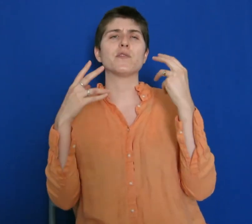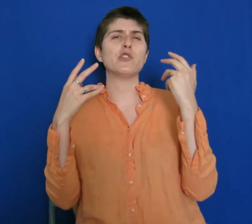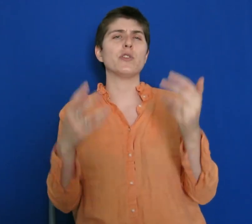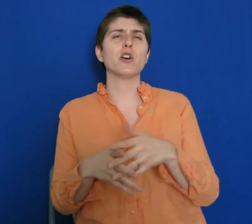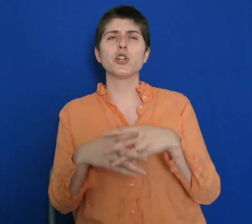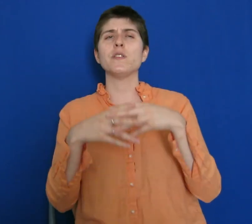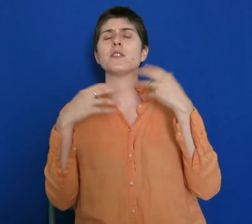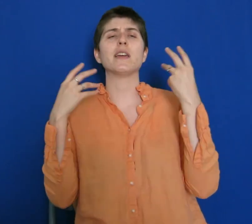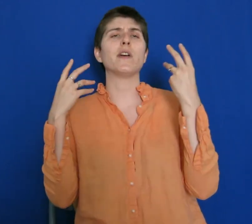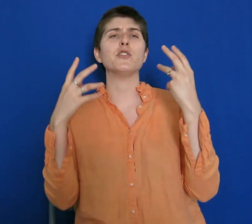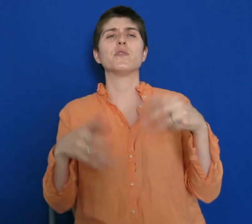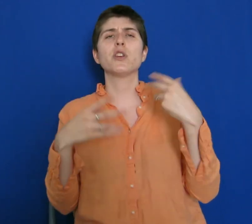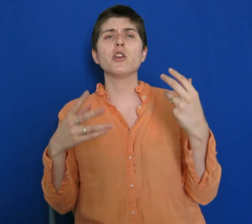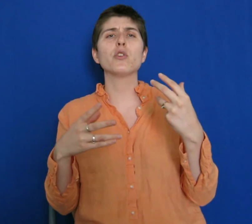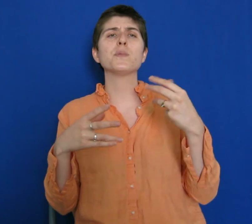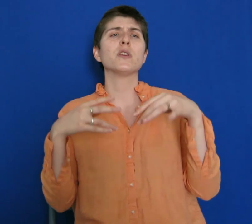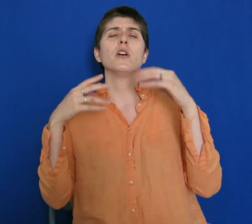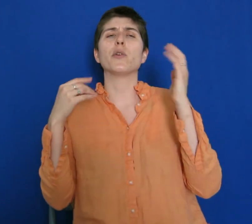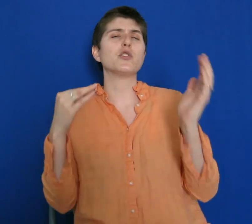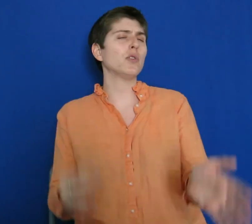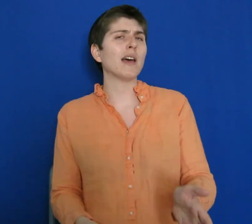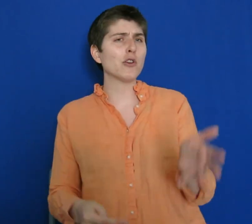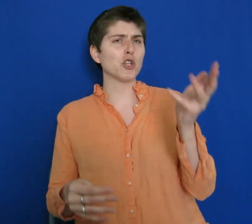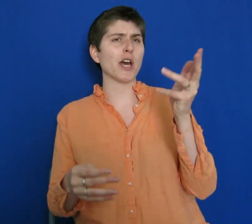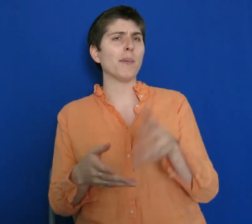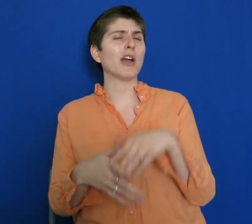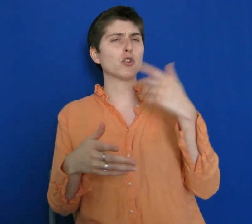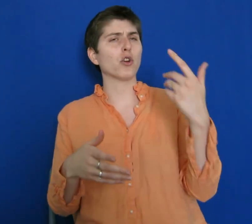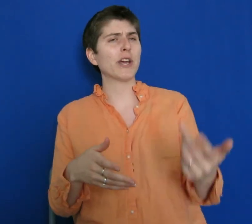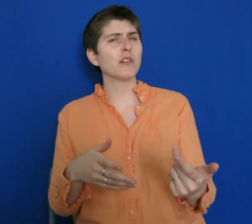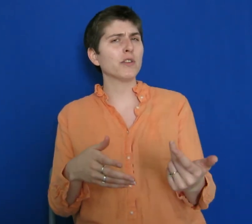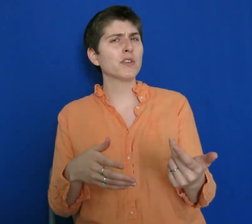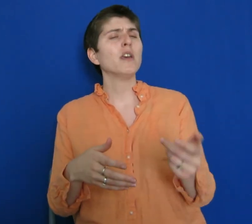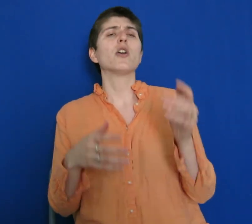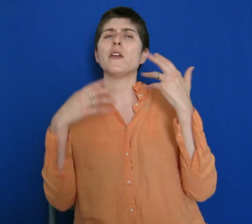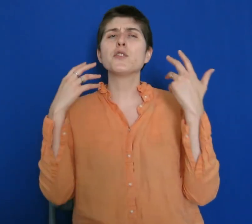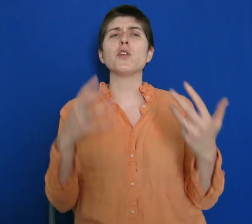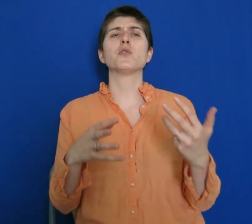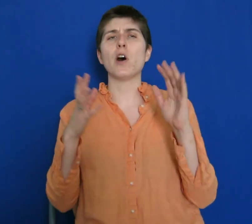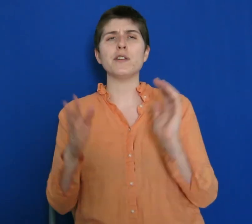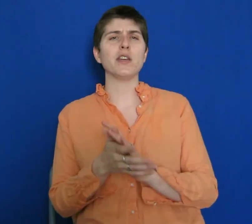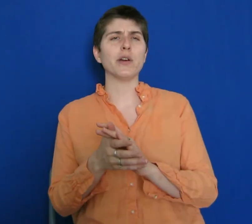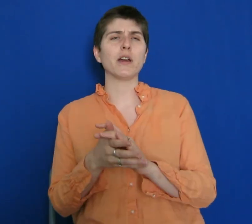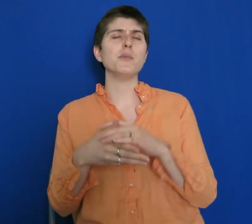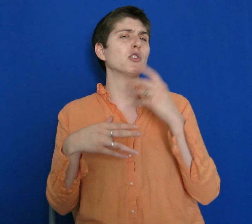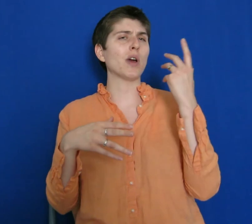for introductions. Take advantage of study groups or a student lounge to chat about extracurriculars. Then there's also volunteering. You can try